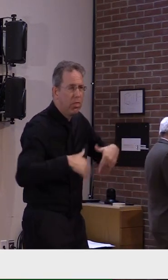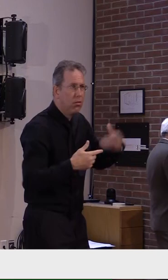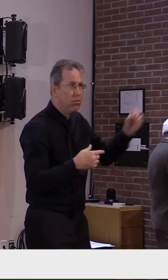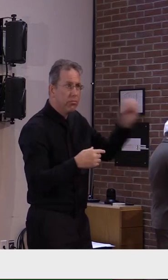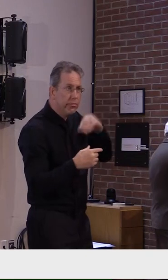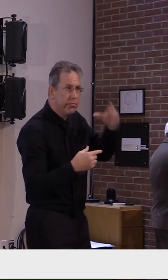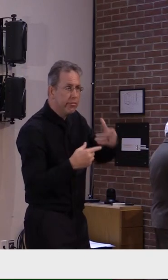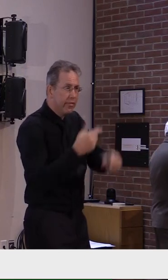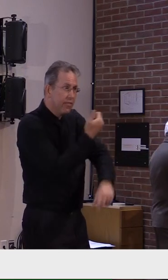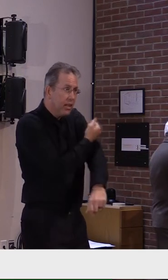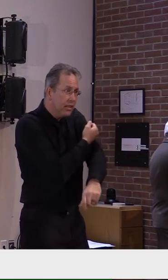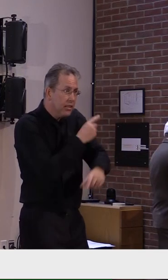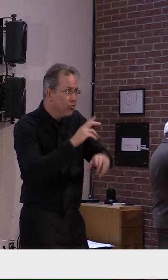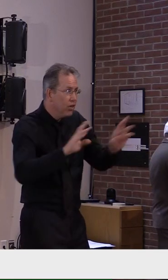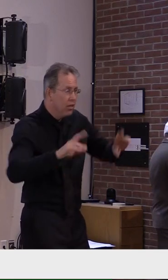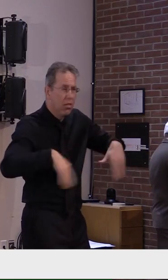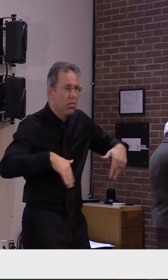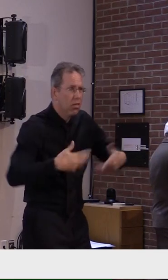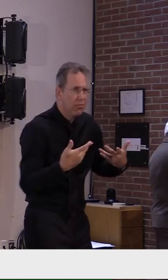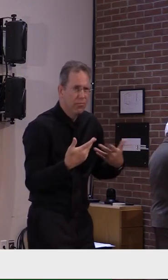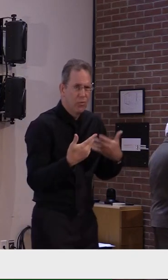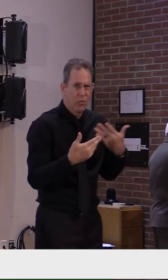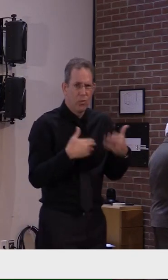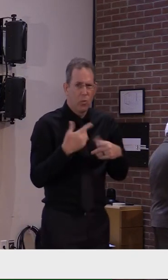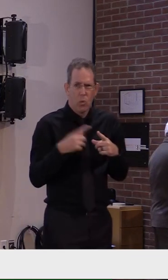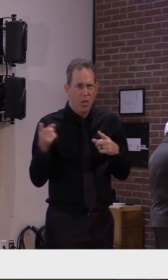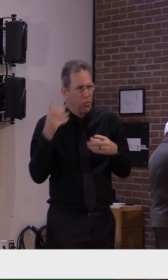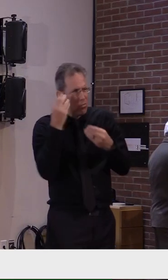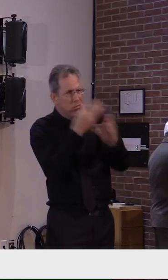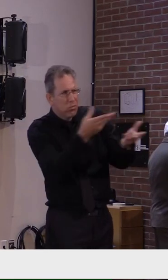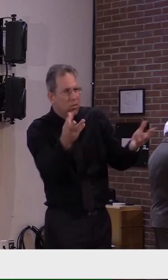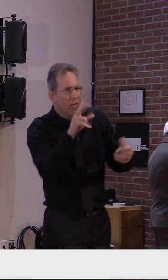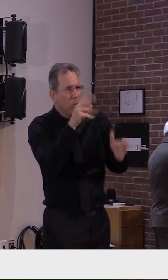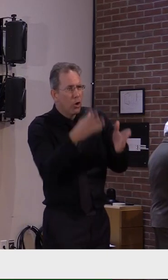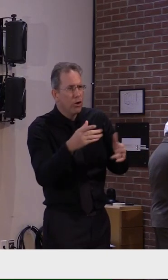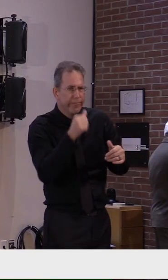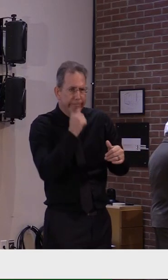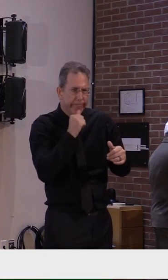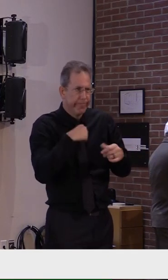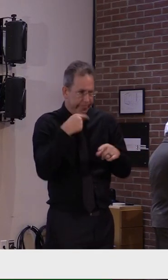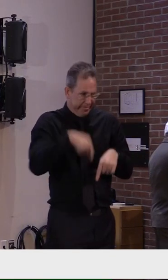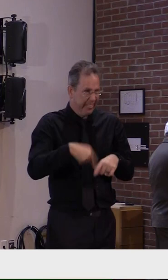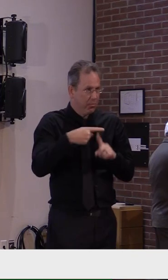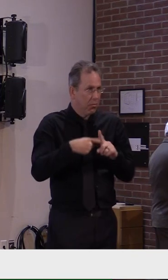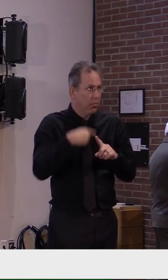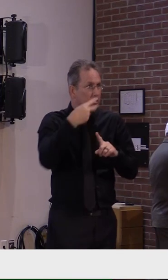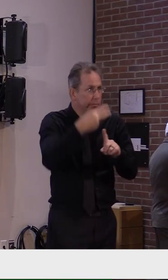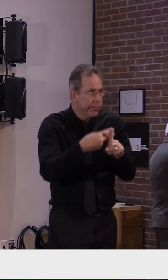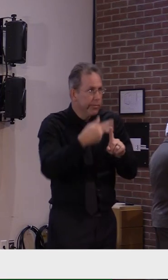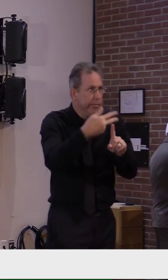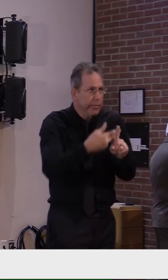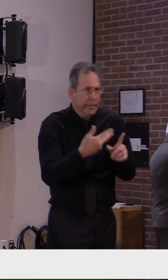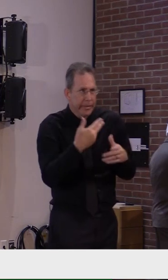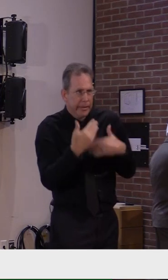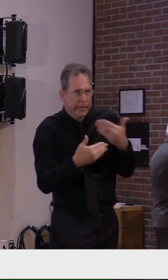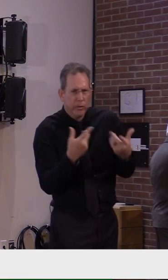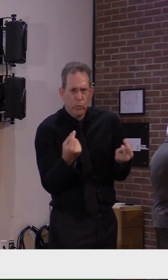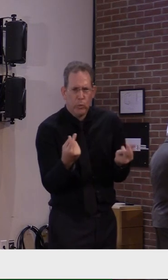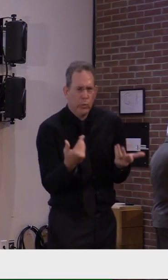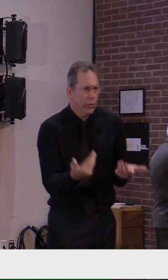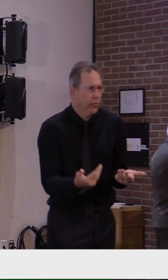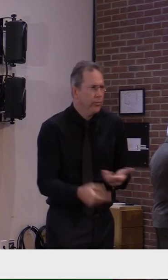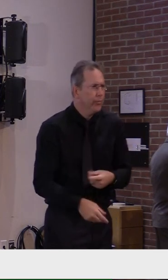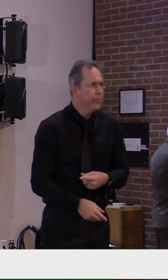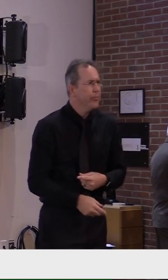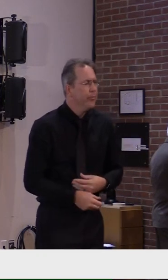economic plan. That was about, I think, all told about $100 million there. So that's quite an injection into the